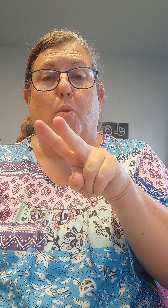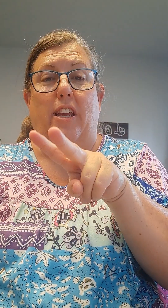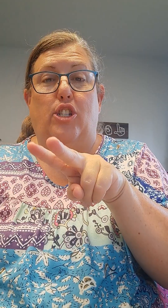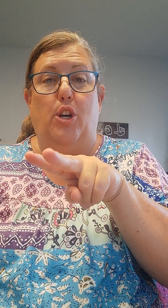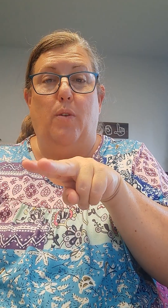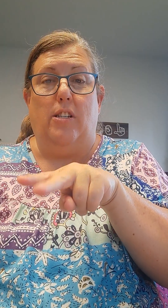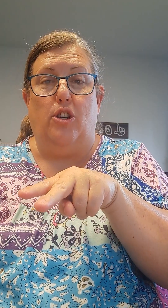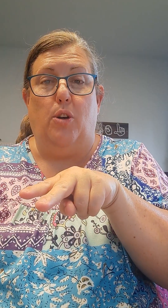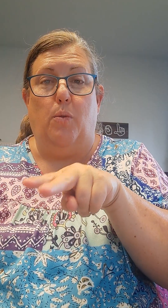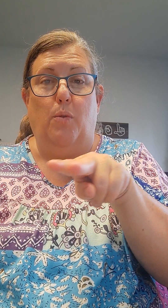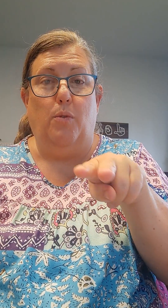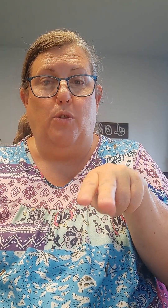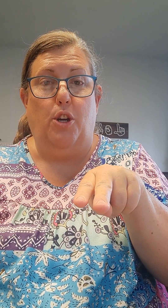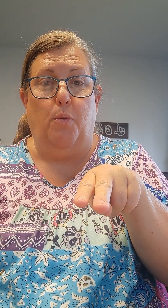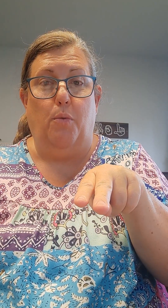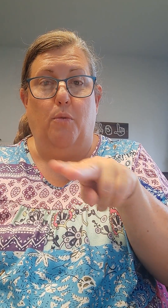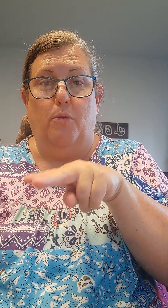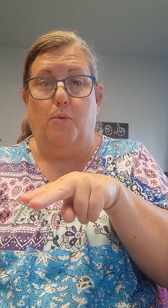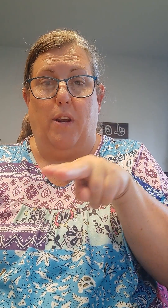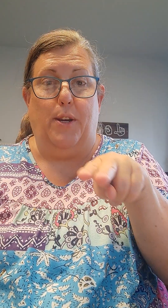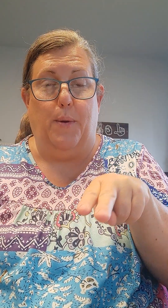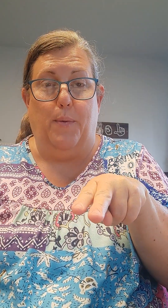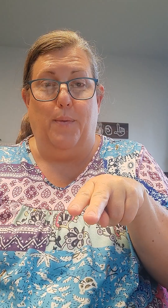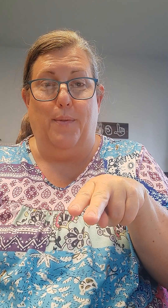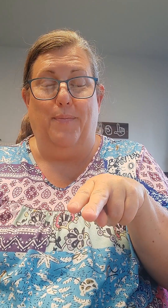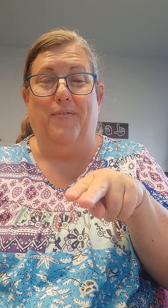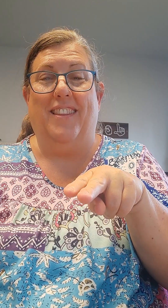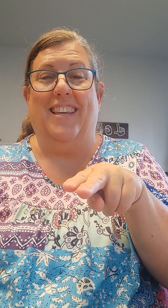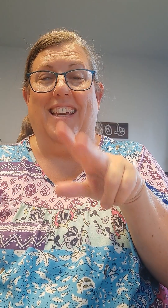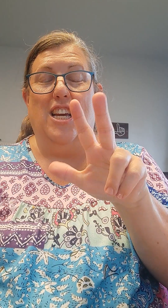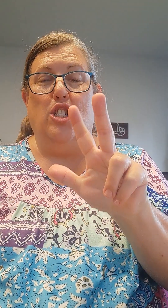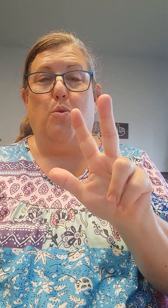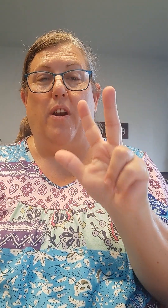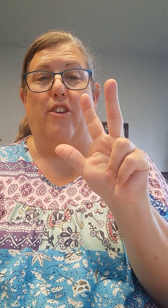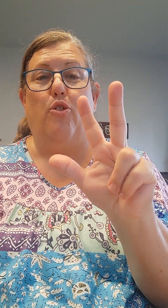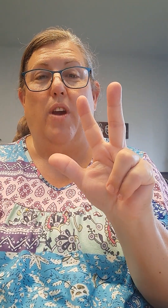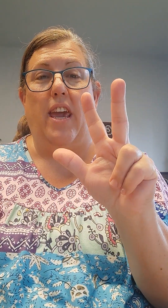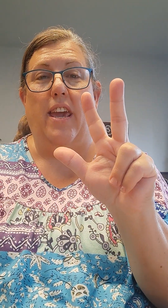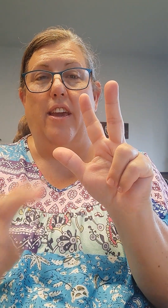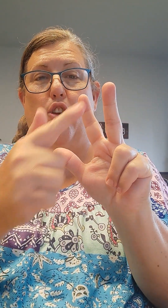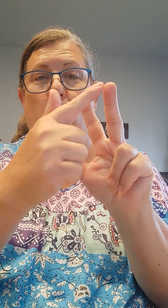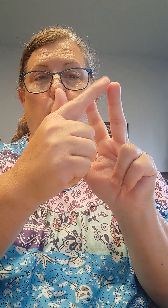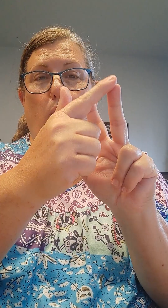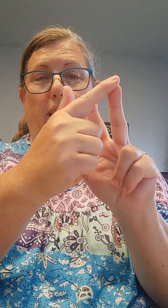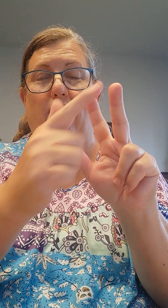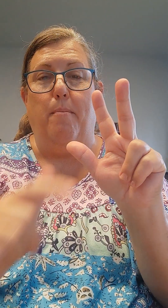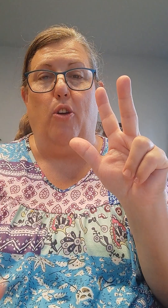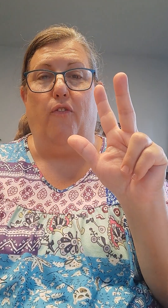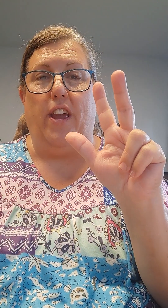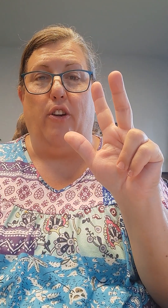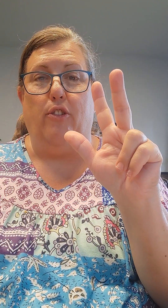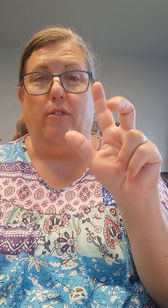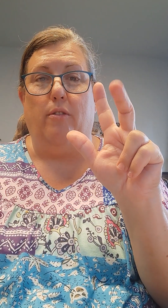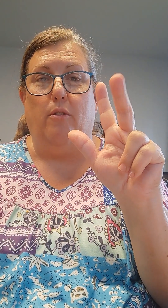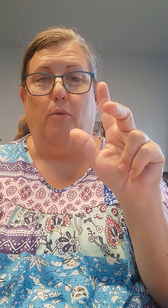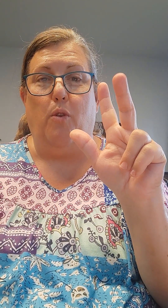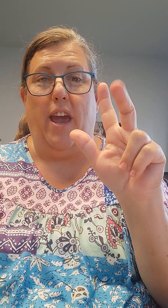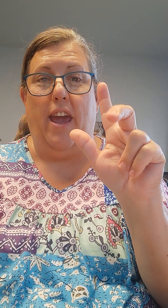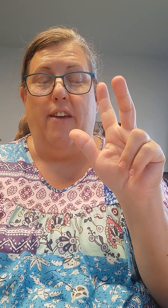Twenty-two is two. Two. Twenty-two. Twenty-three. You're gonna wave that middle finger. Wave.